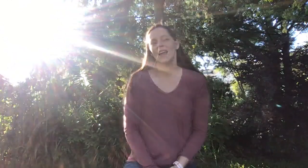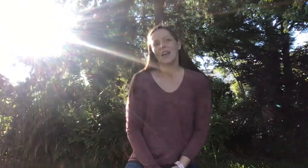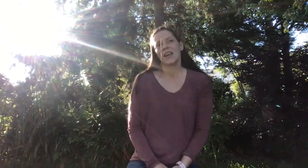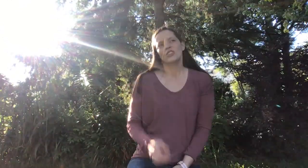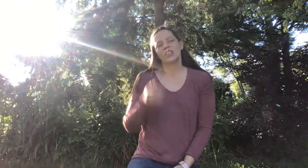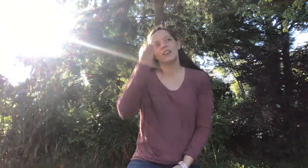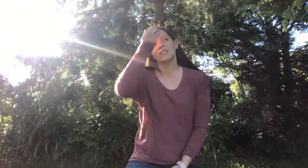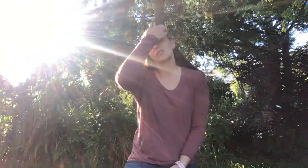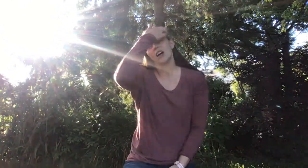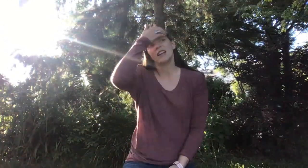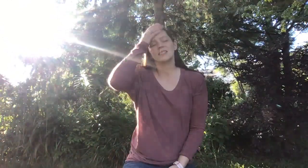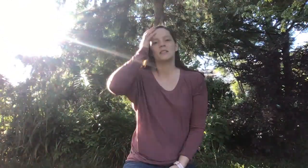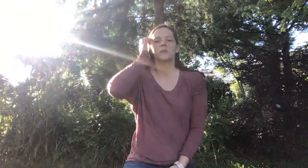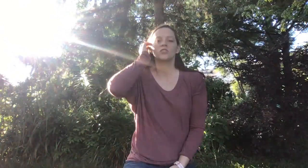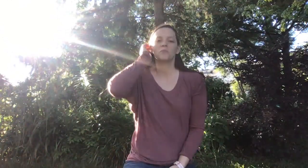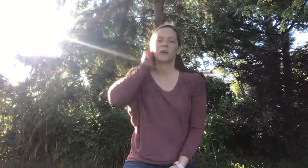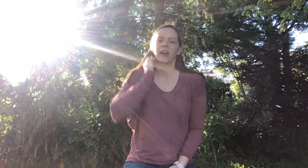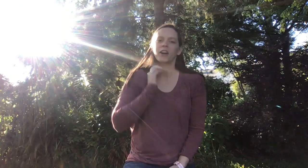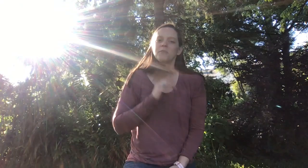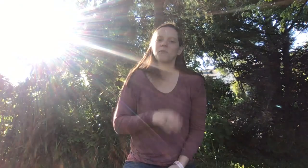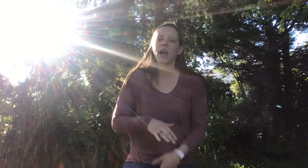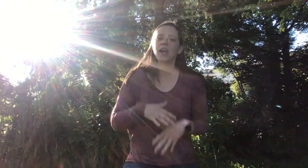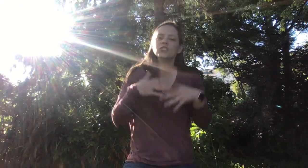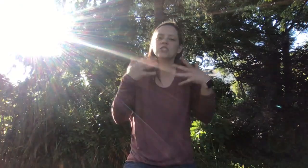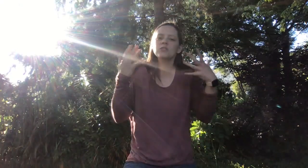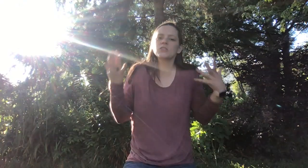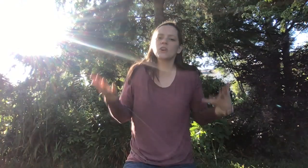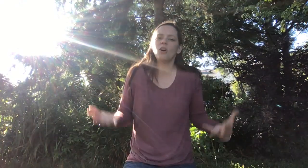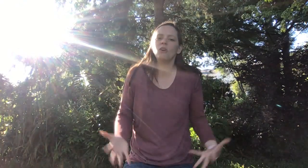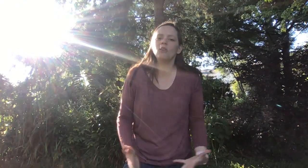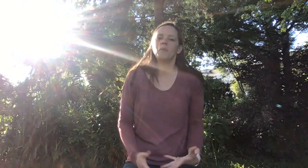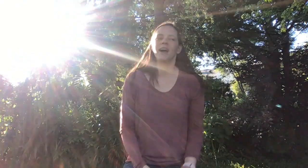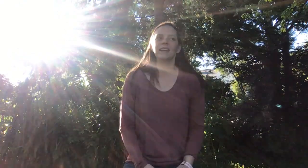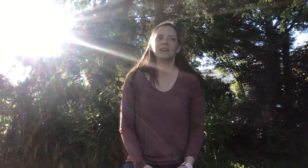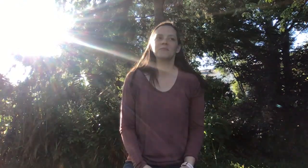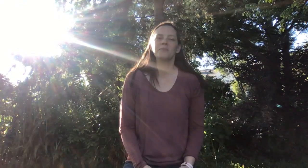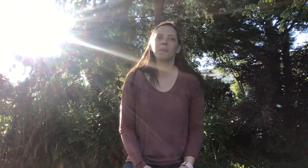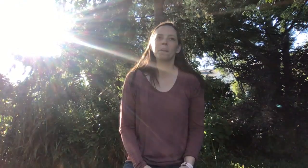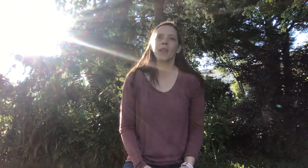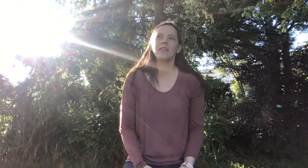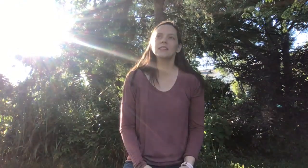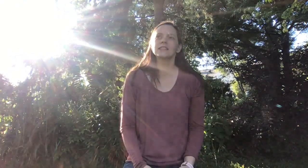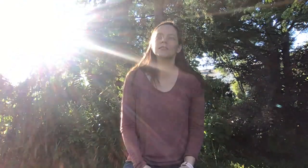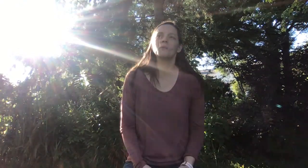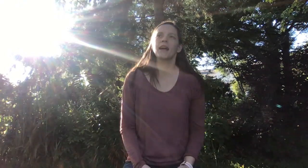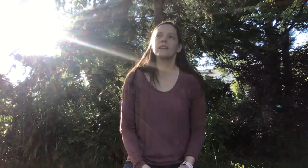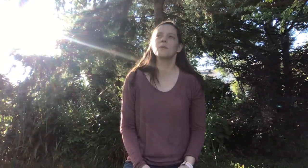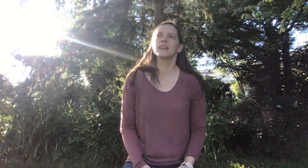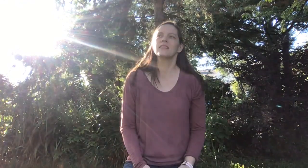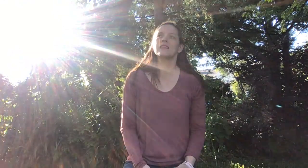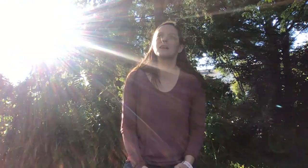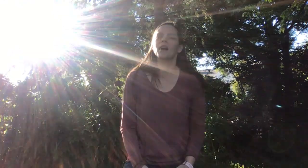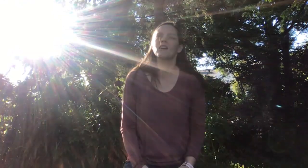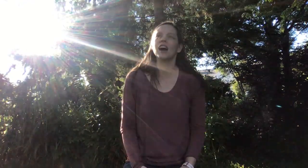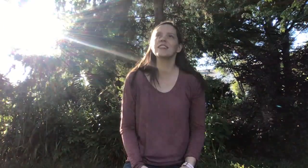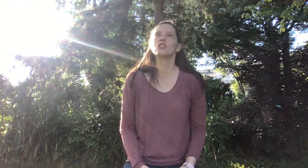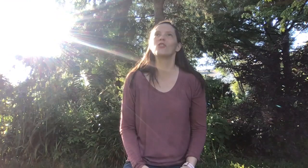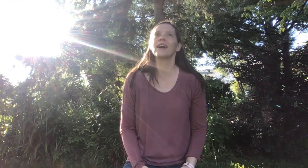She also taught us a special prayer, and she used her whole body. And this is a way that we can think about God's great